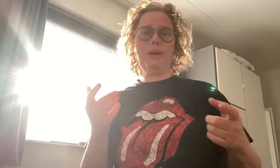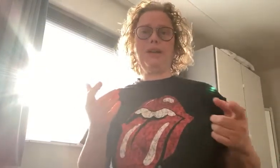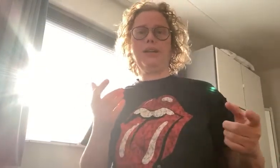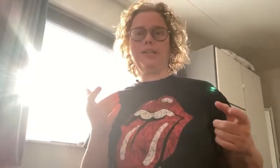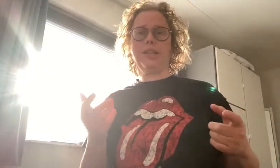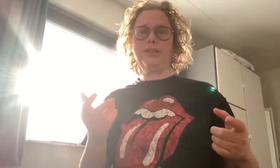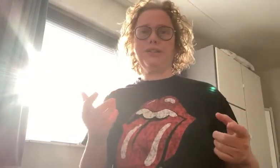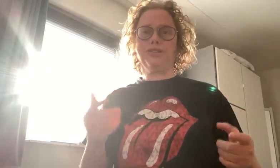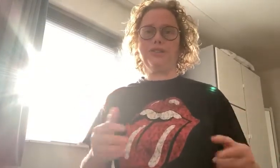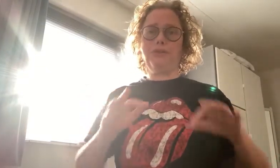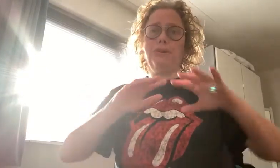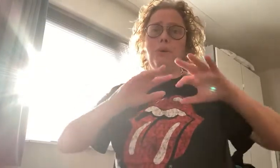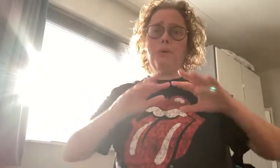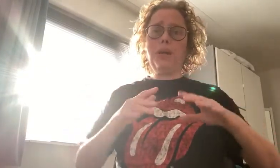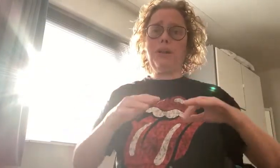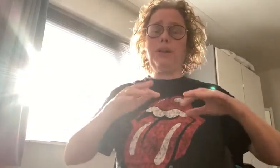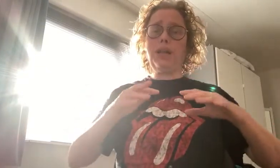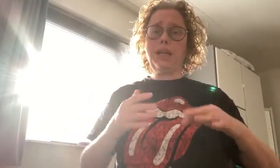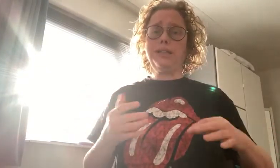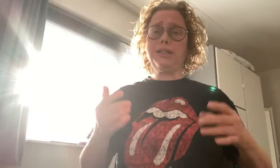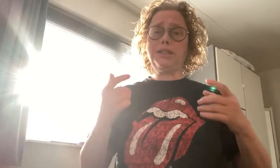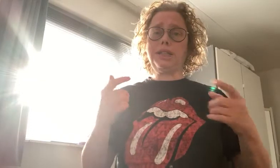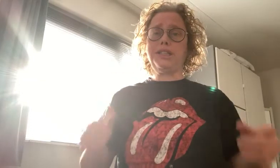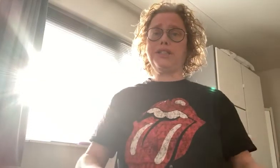what else, of will and taste.